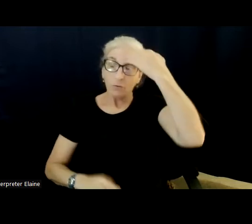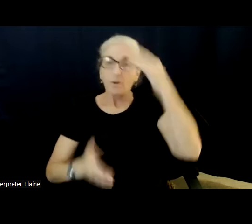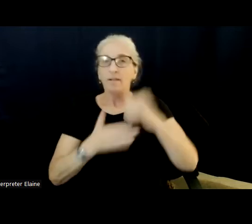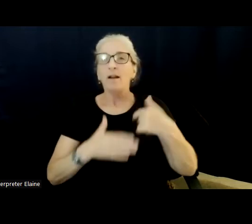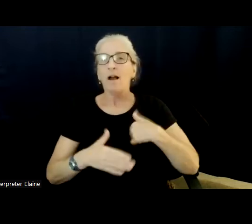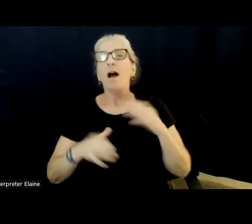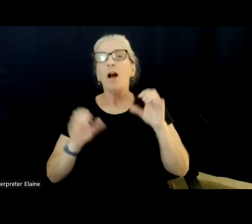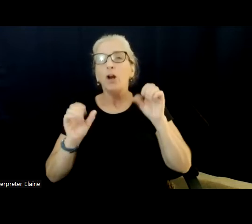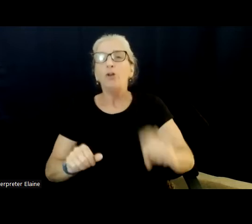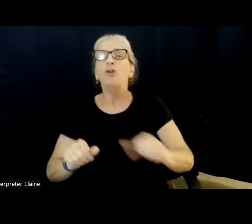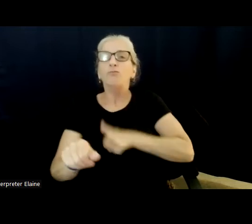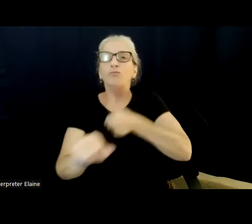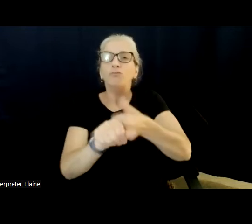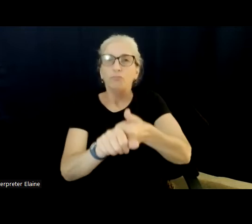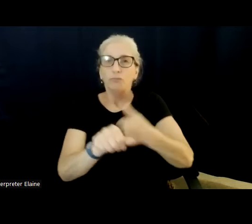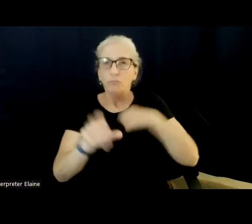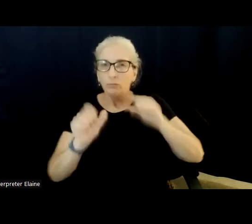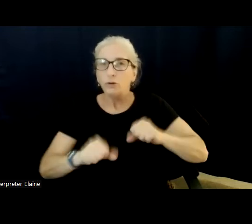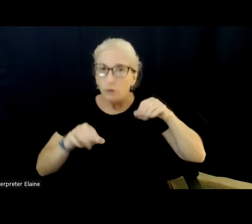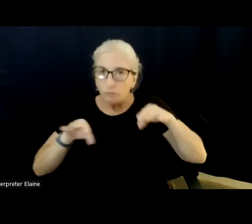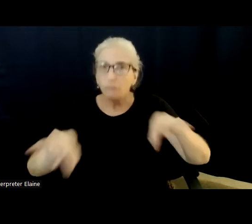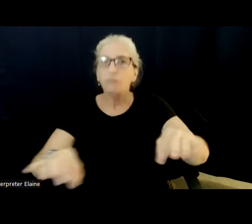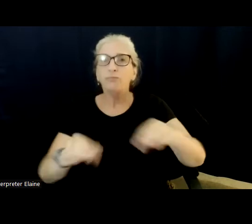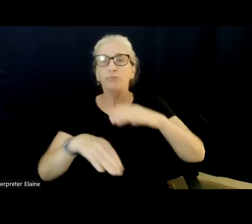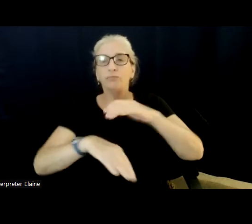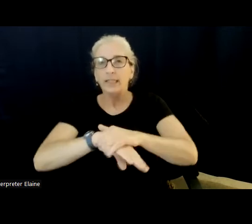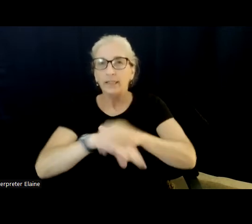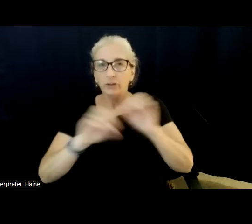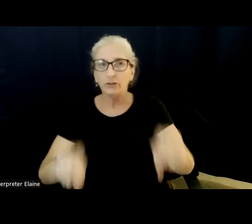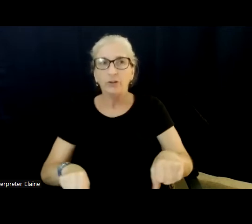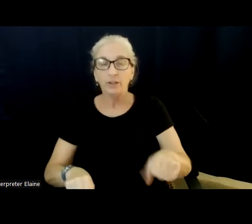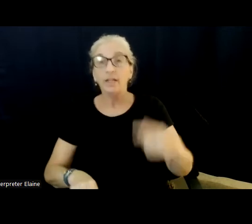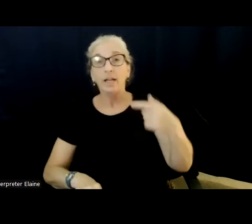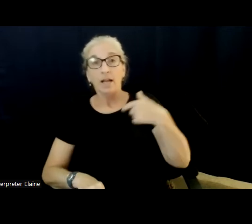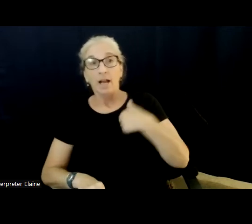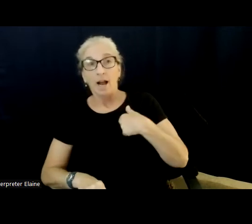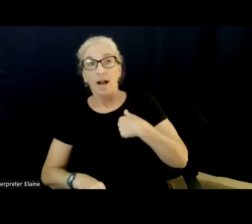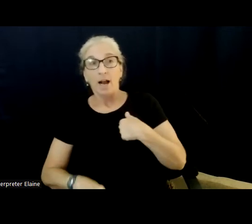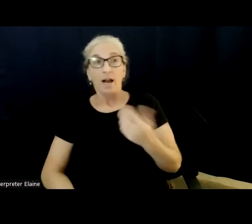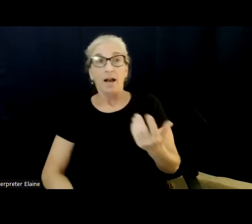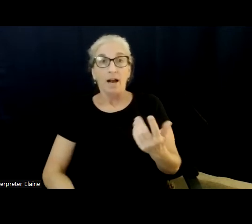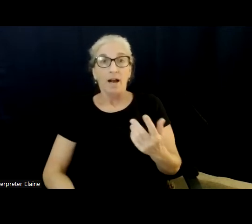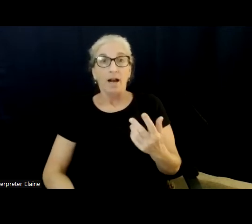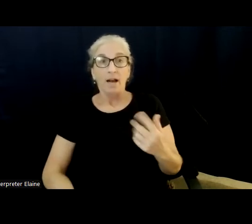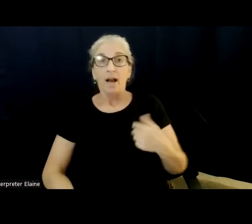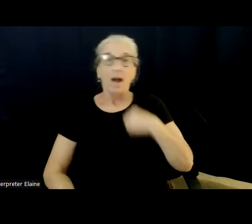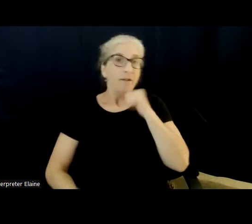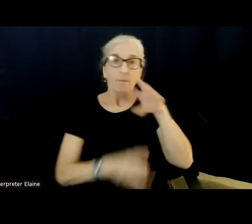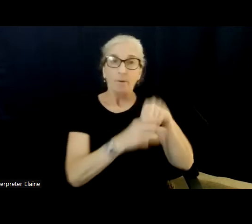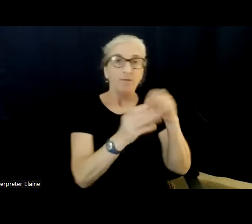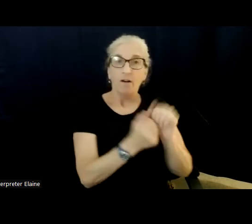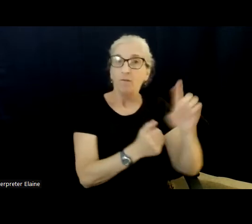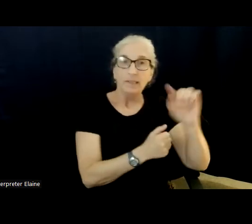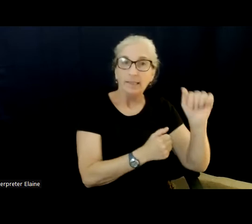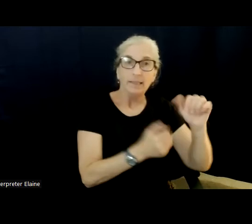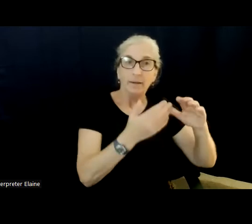And as I have engaged in the permanently disabled community, experiencing firsthand the struggles with family